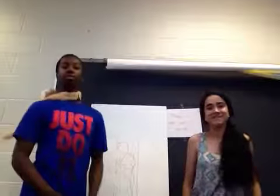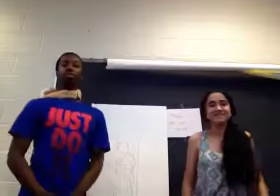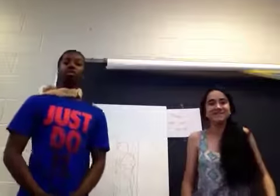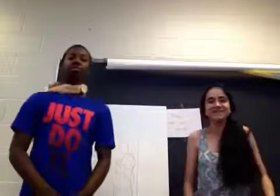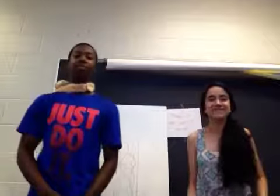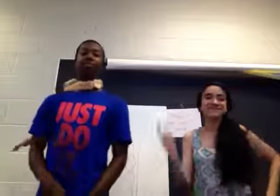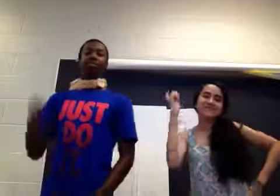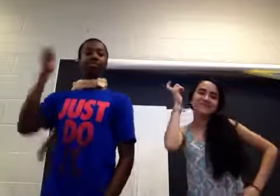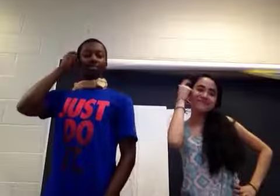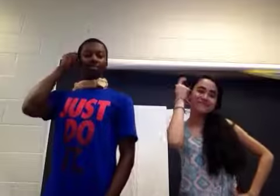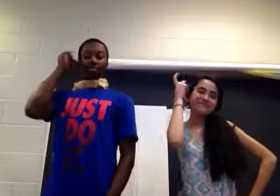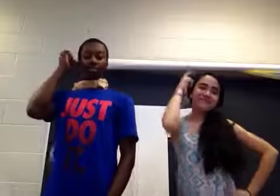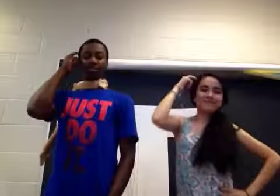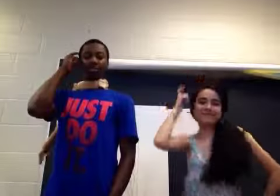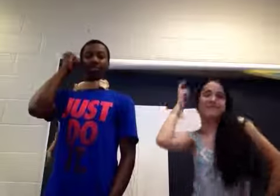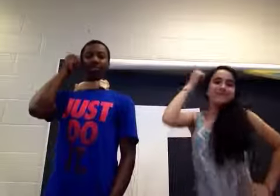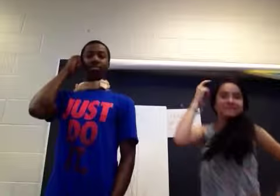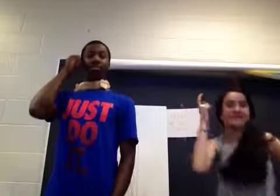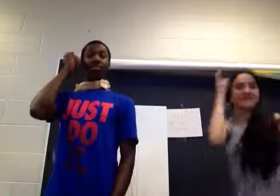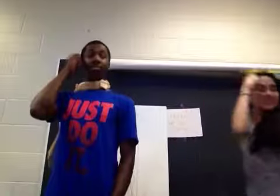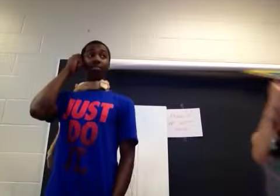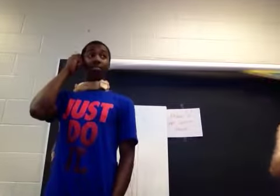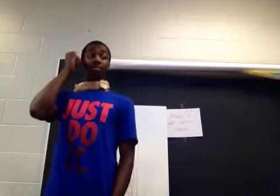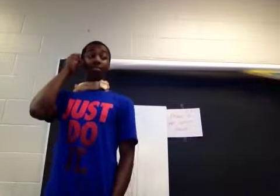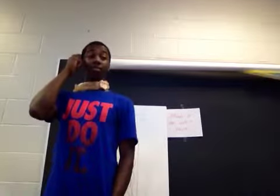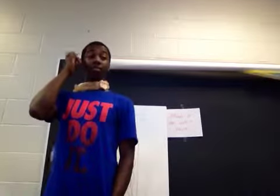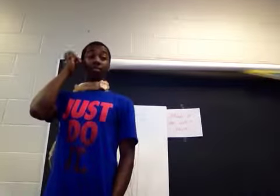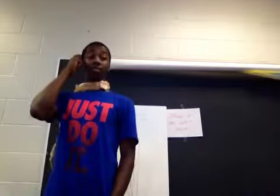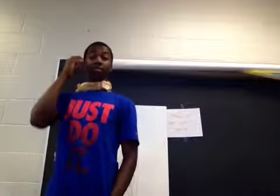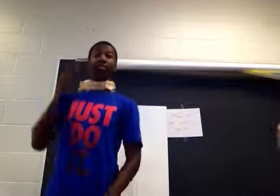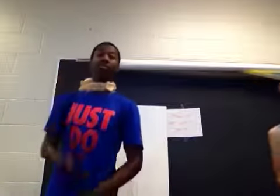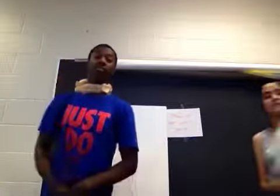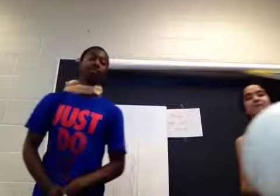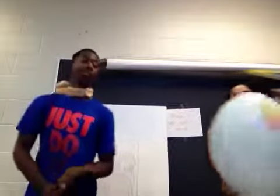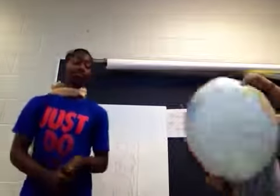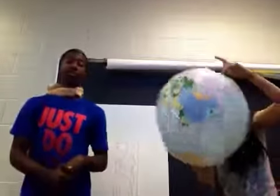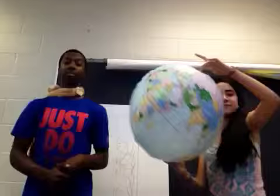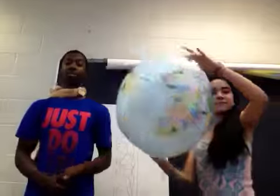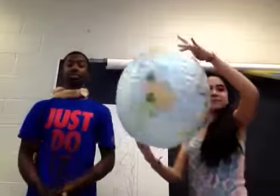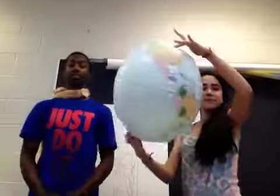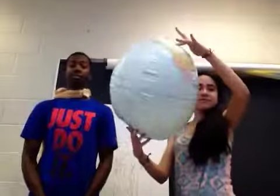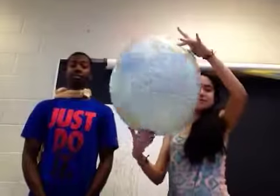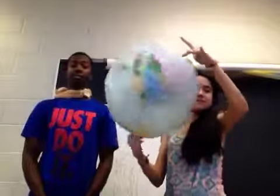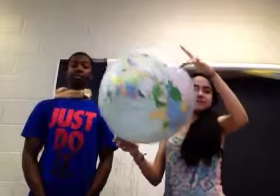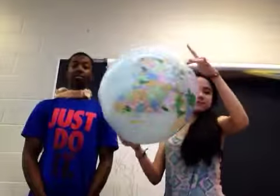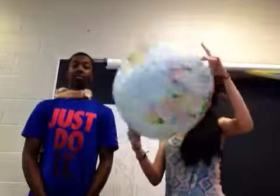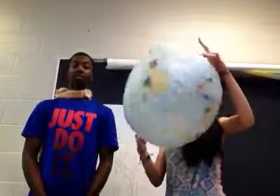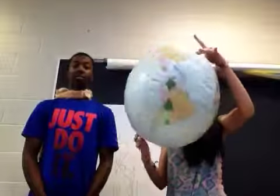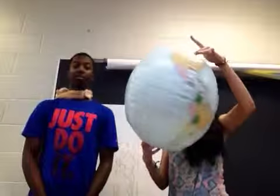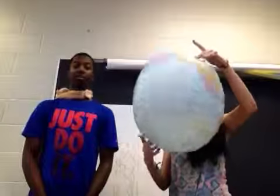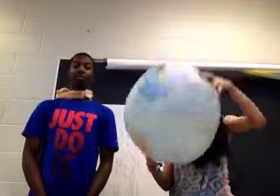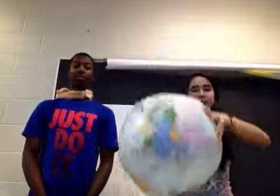So it really was a mystery What I'd learned in natural history